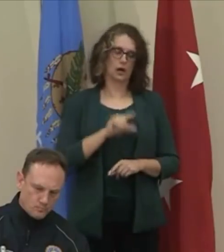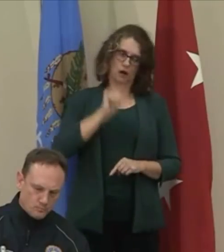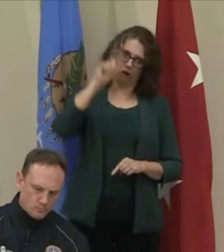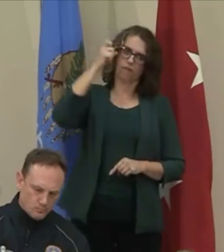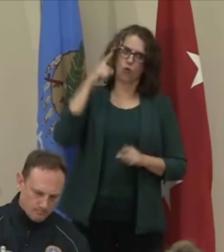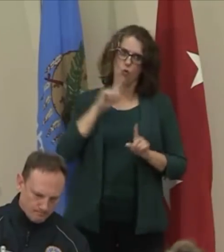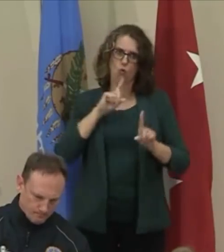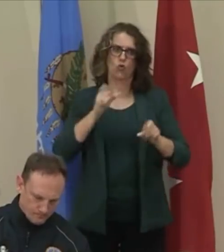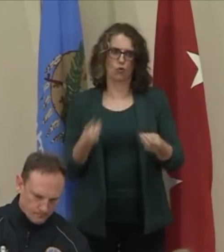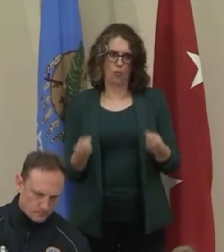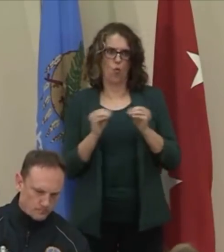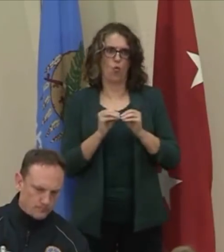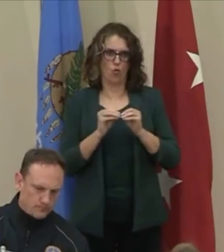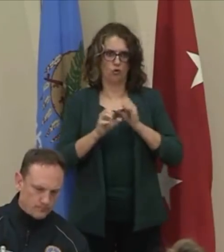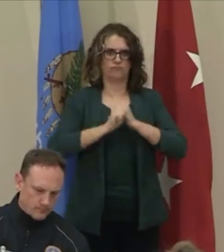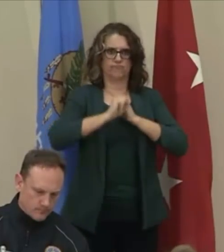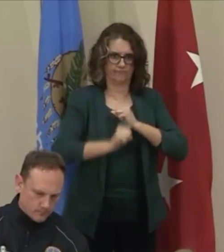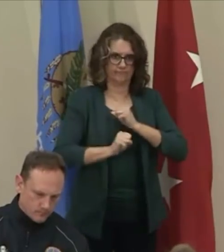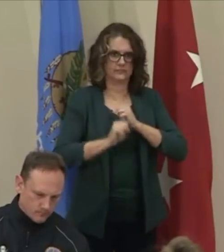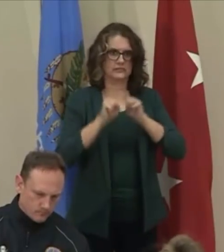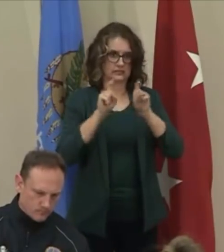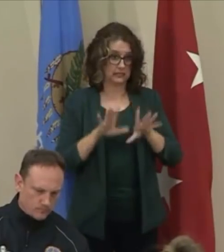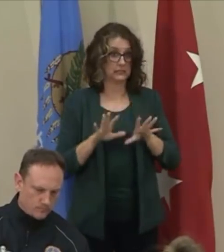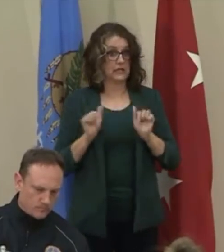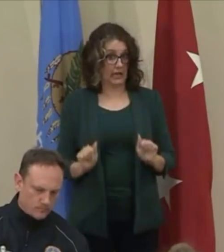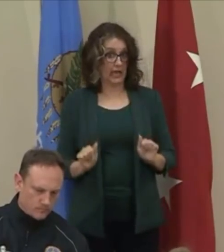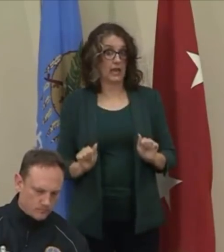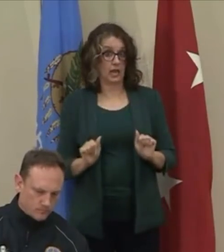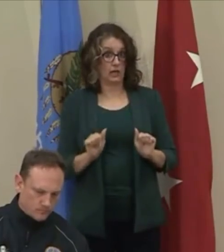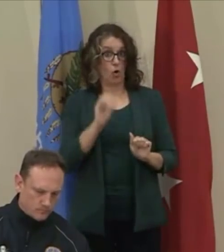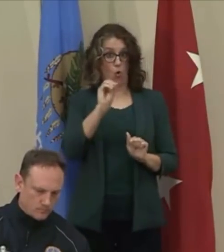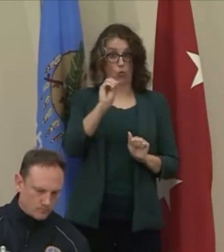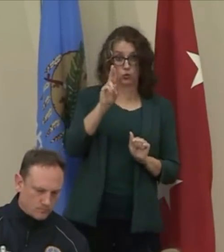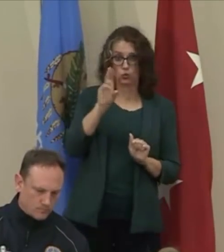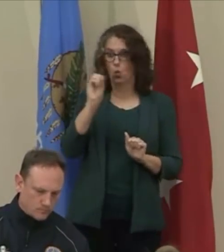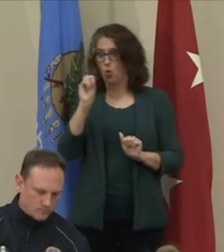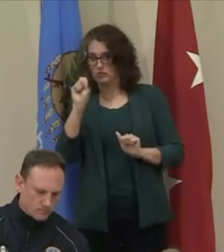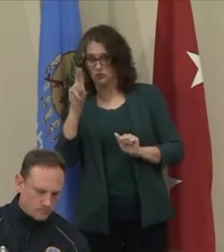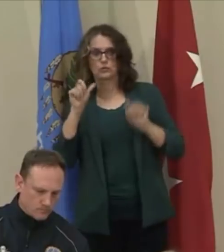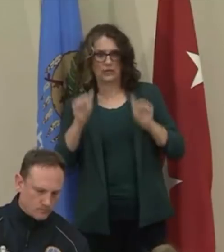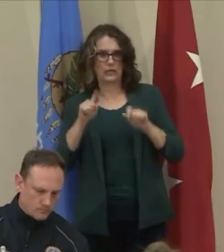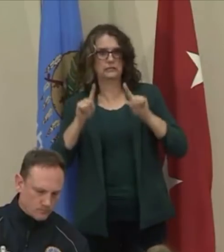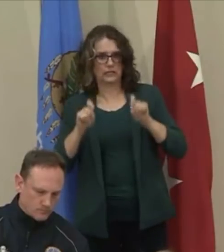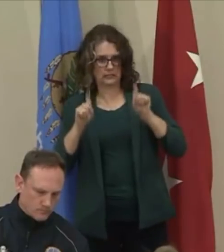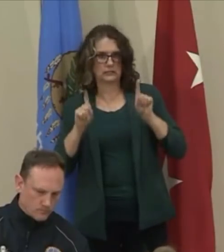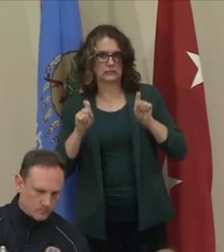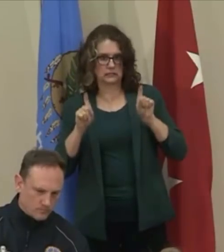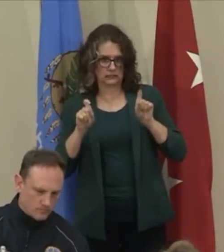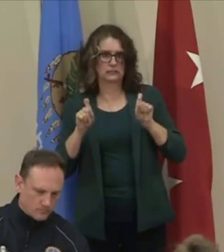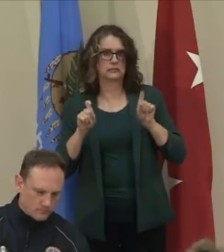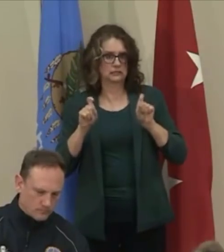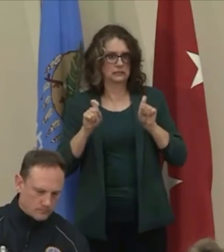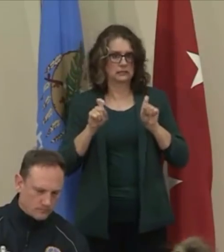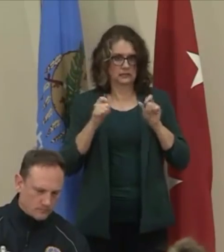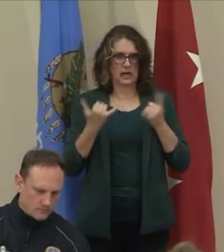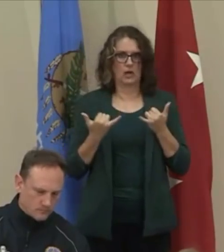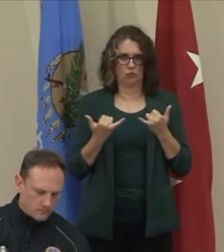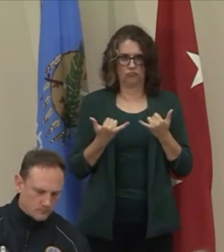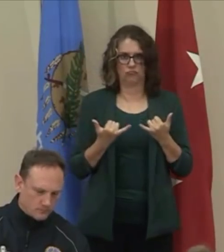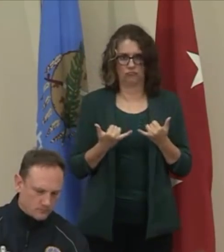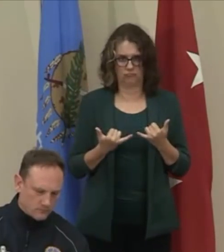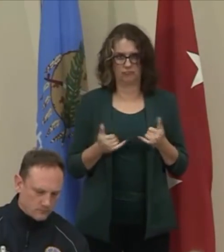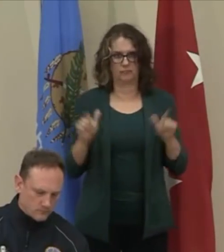testing capabilities within the state by utilizing both OU and OSU's research laboratories